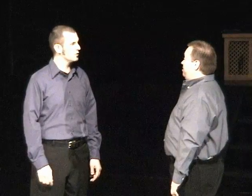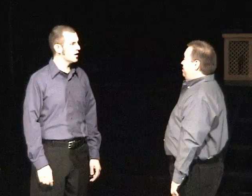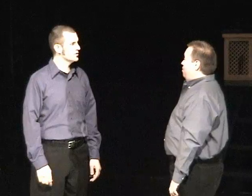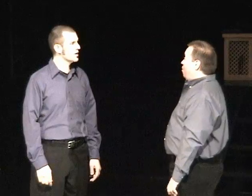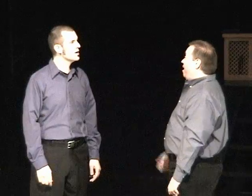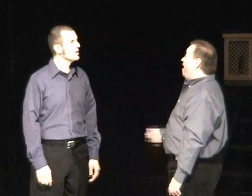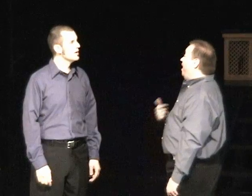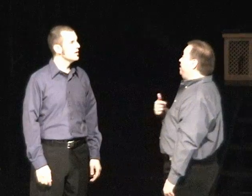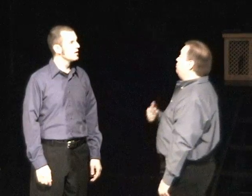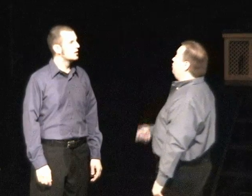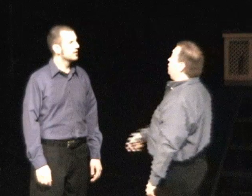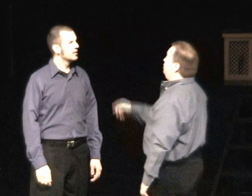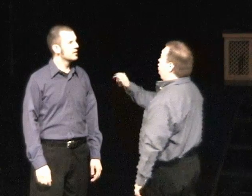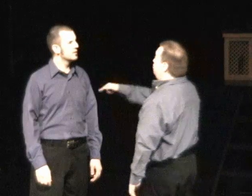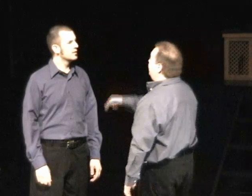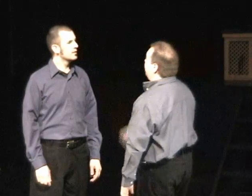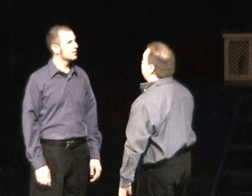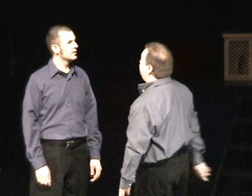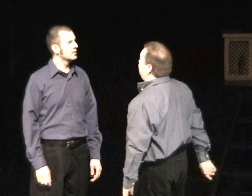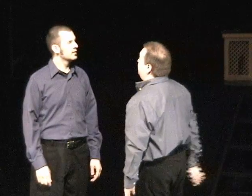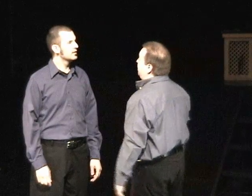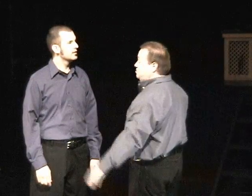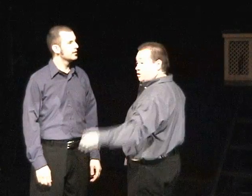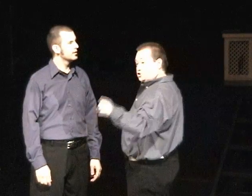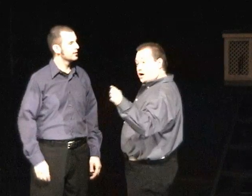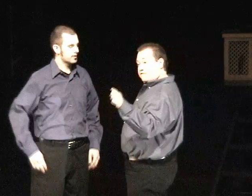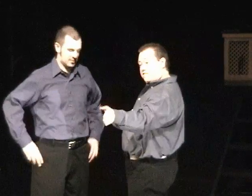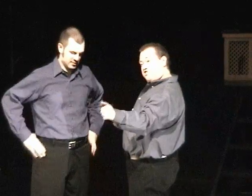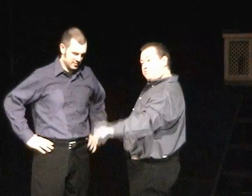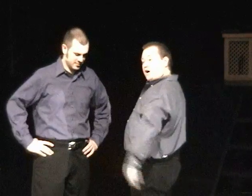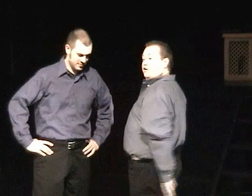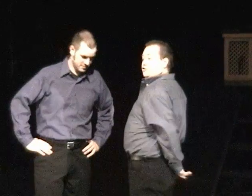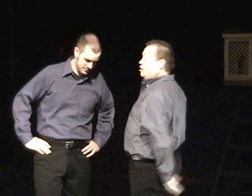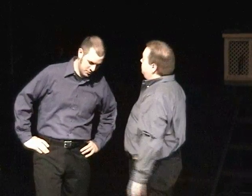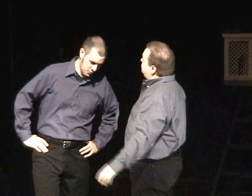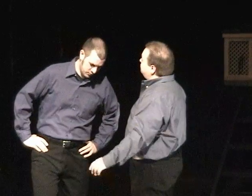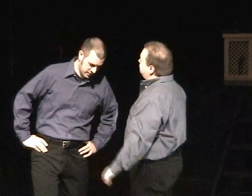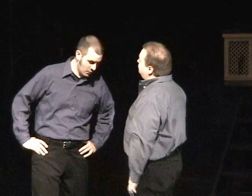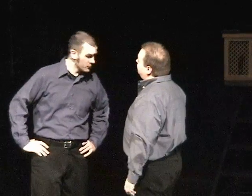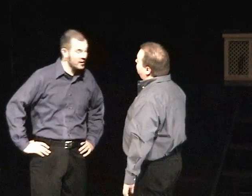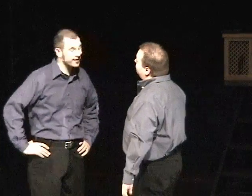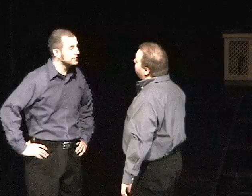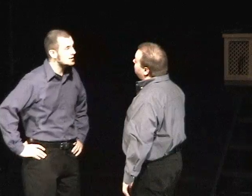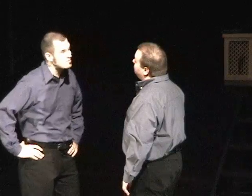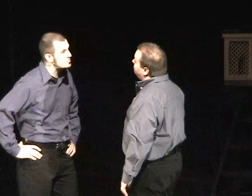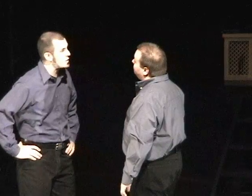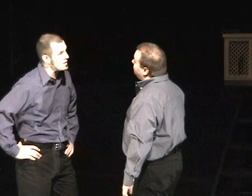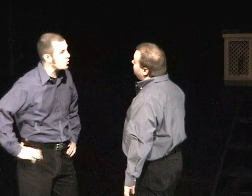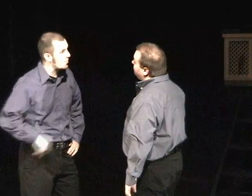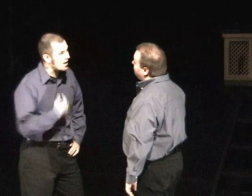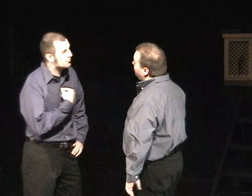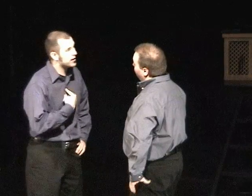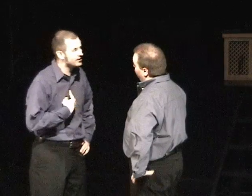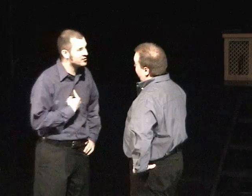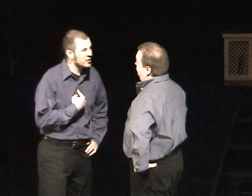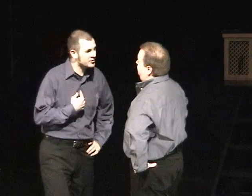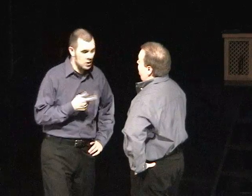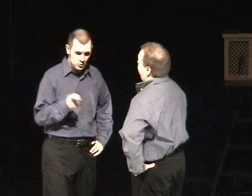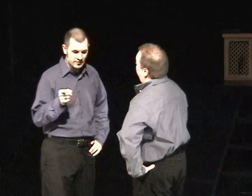does. I no longer need you to catch a fish for me. That's what John Fishmonger does. Well, we're not going to eat with you anymore. My family is rich, we have a